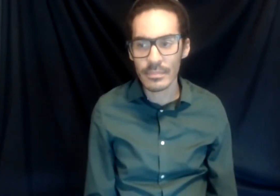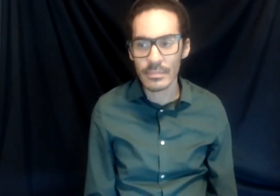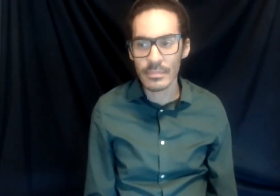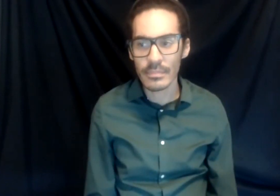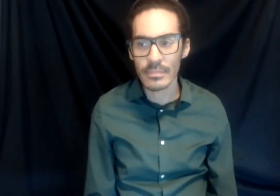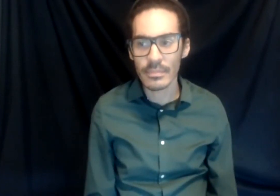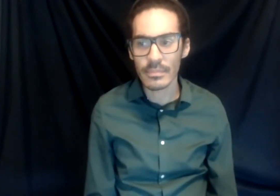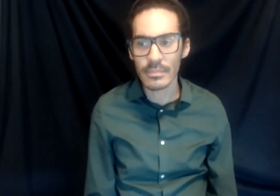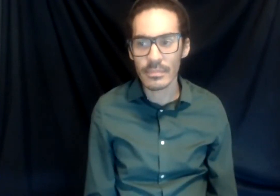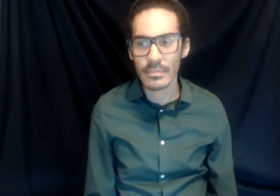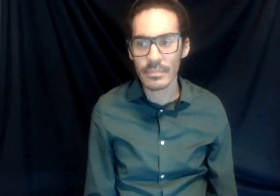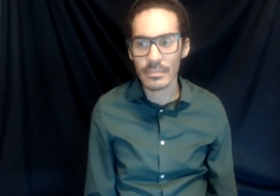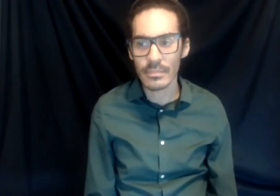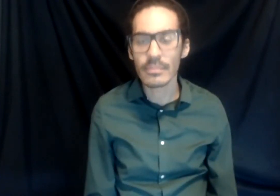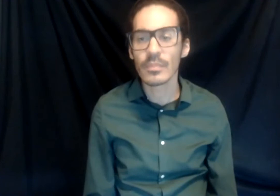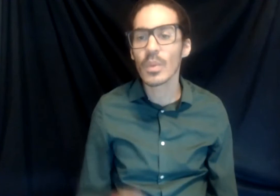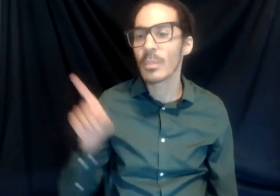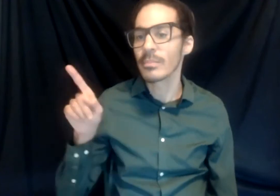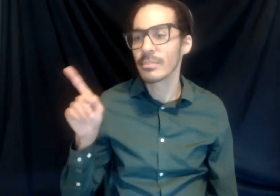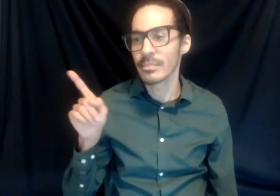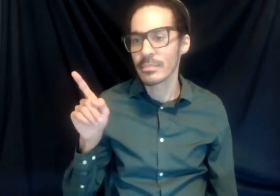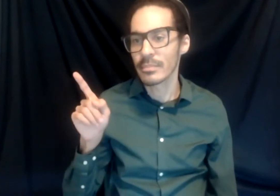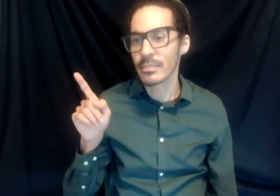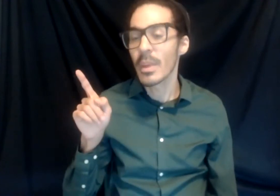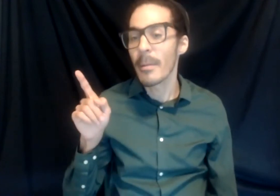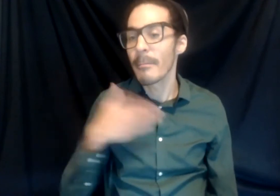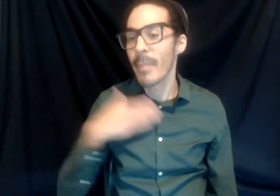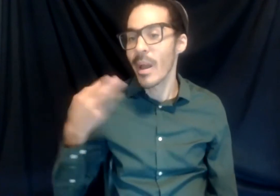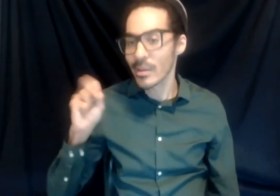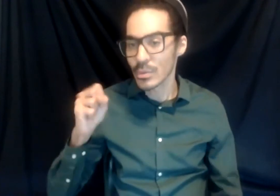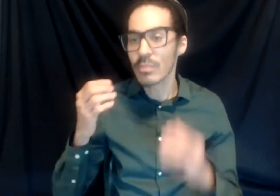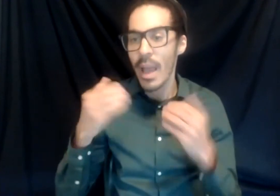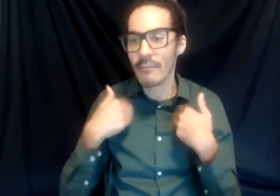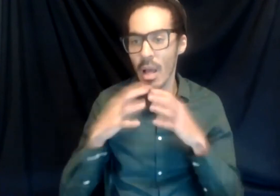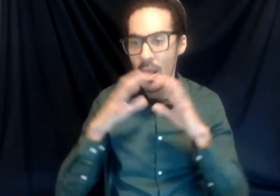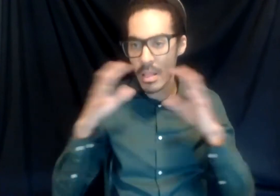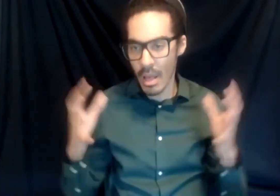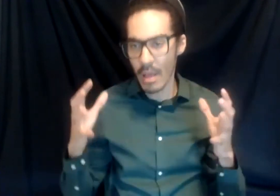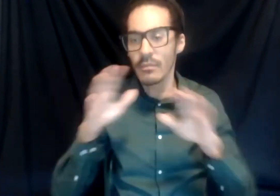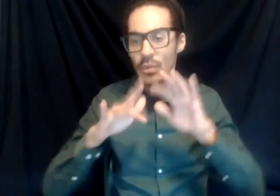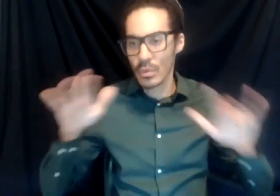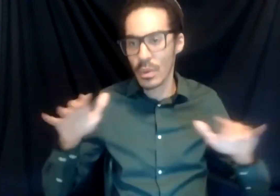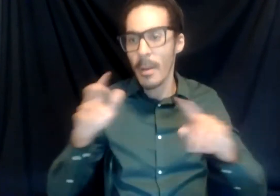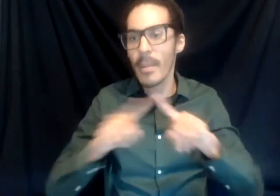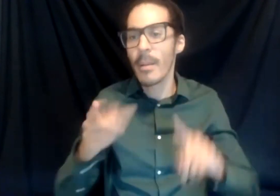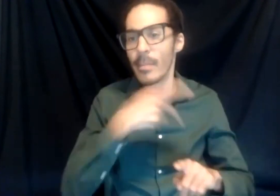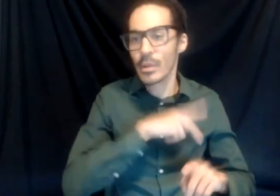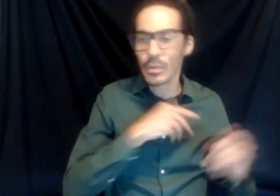RIT, back in my high school, more diverse in race and everything, but personality was very similar, And Nigeria was just basically similar in